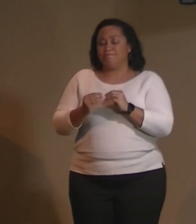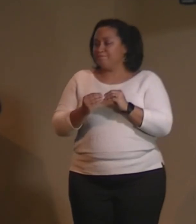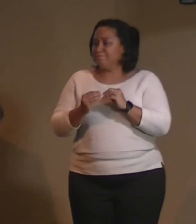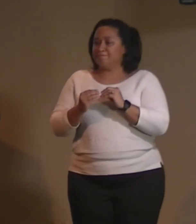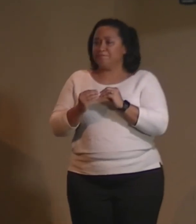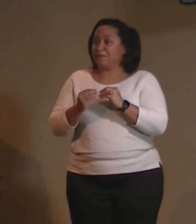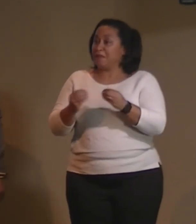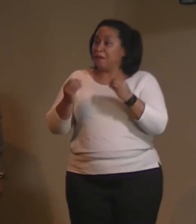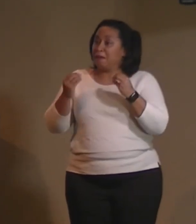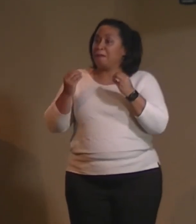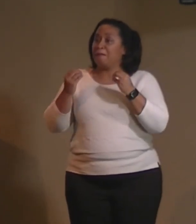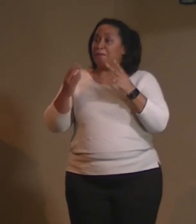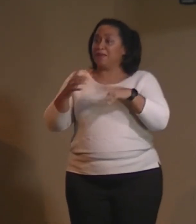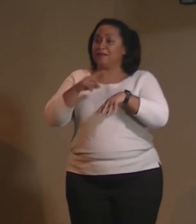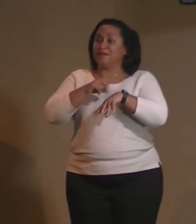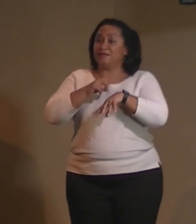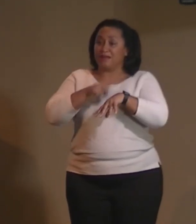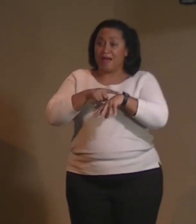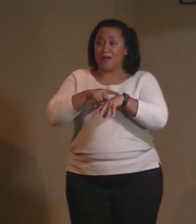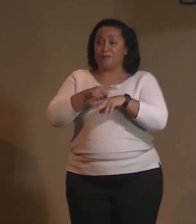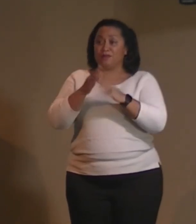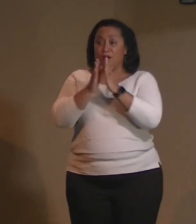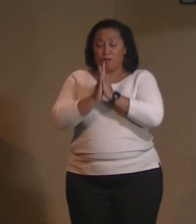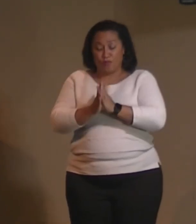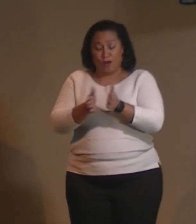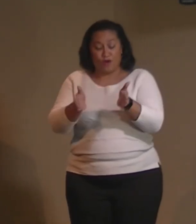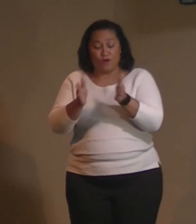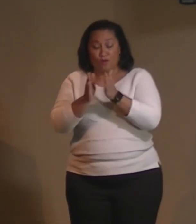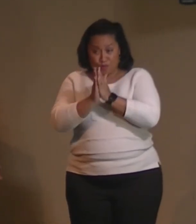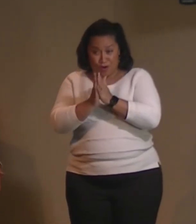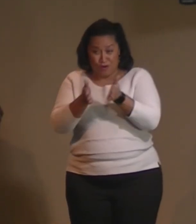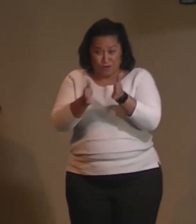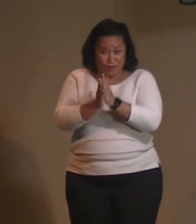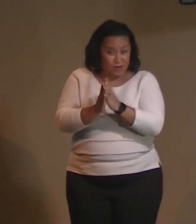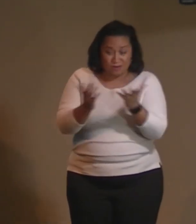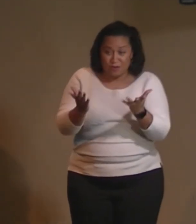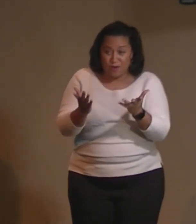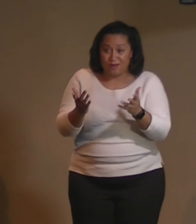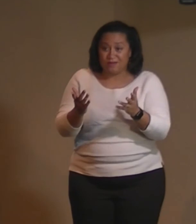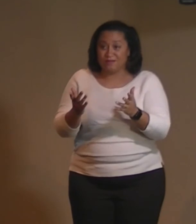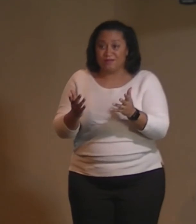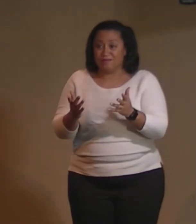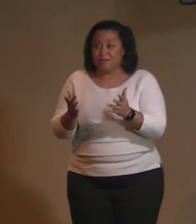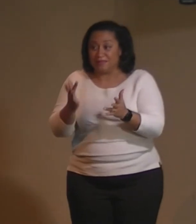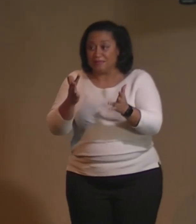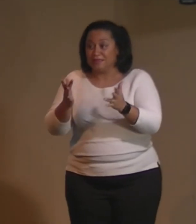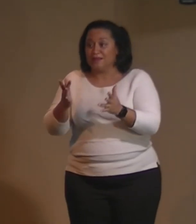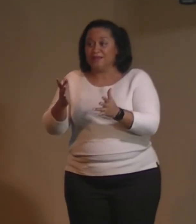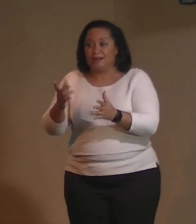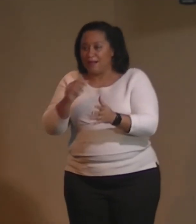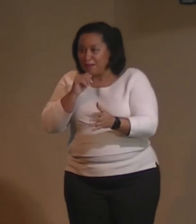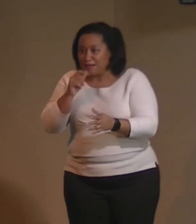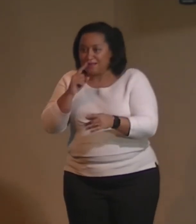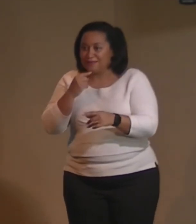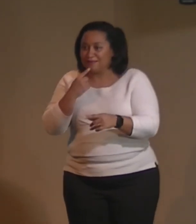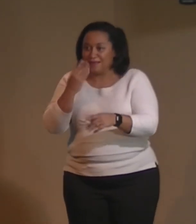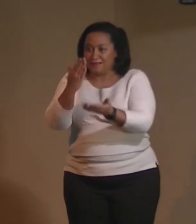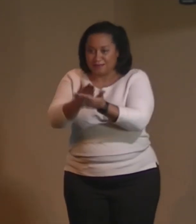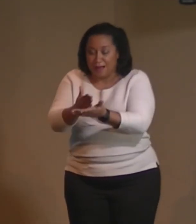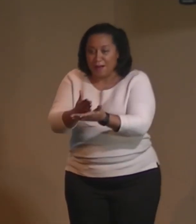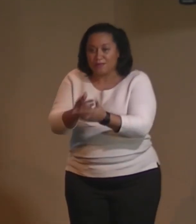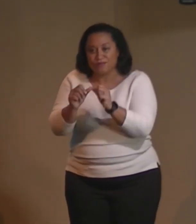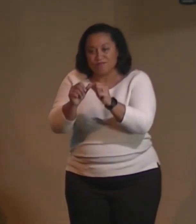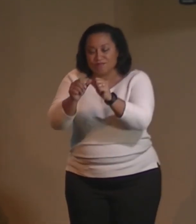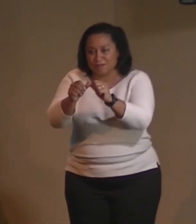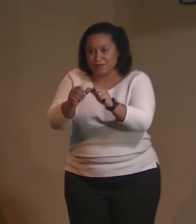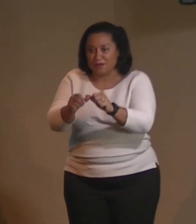The majority of the prayer requests I get when I get prayer requests are, and I'm not saying don't, like keep them coming, keep them coming,